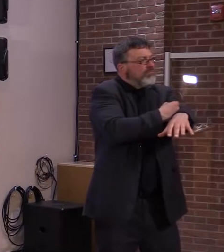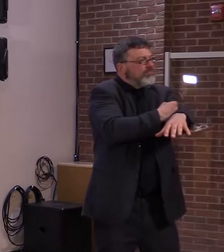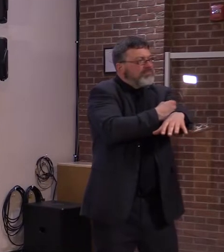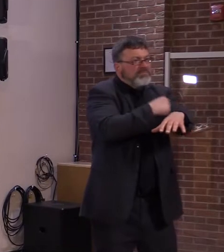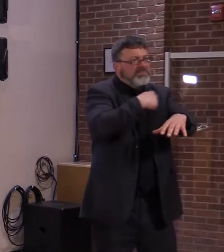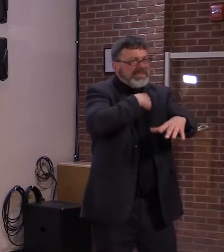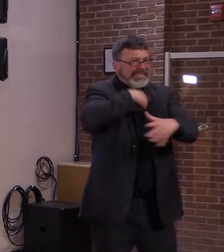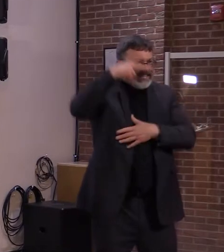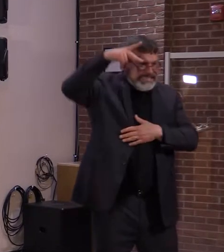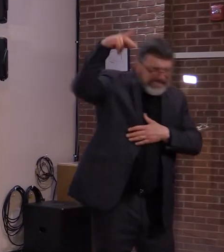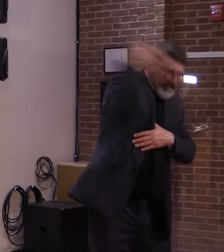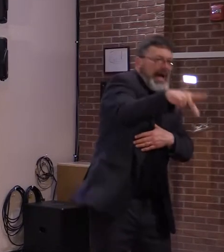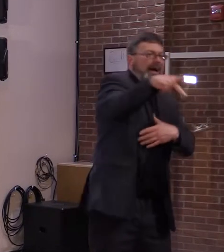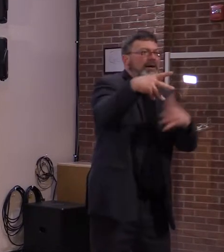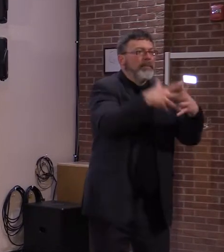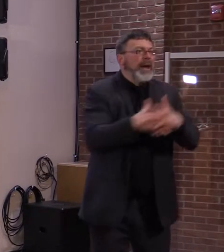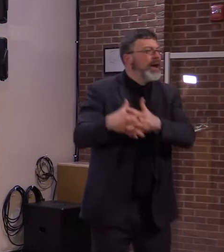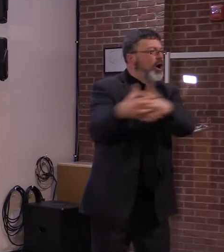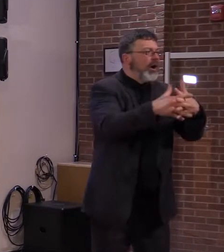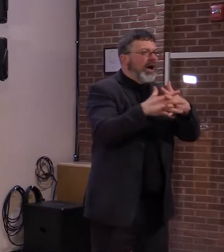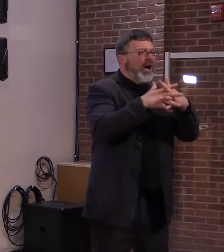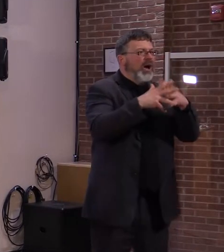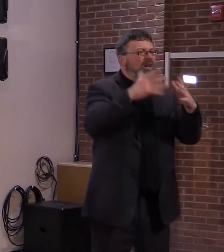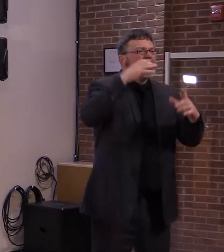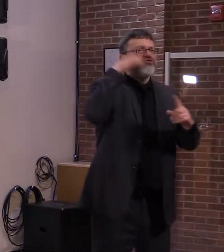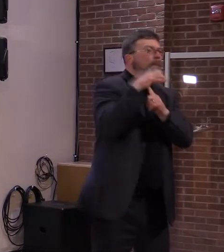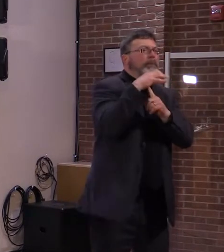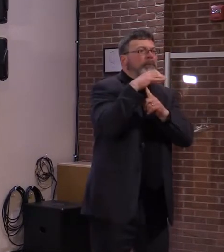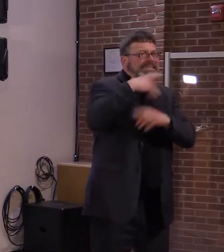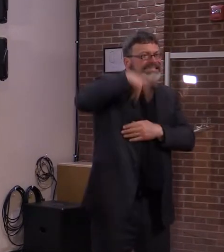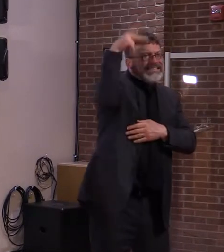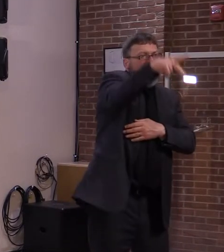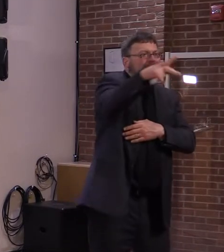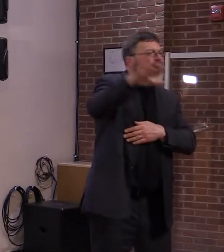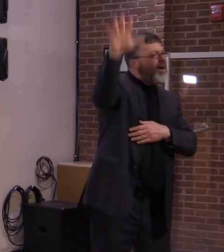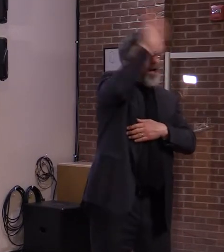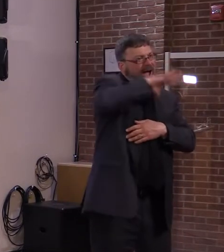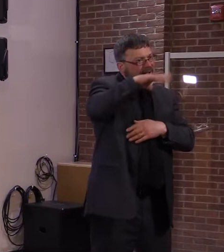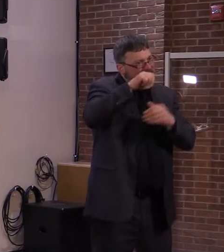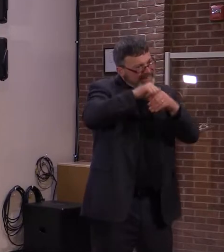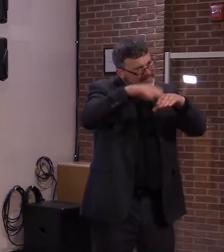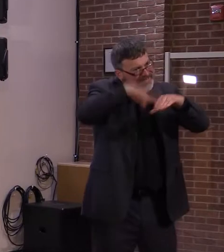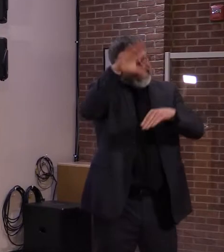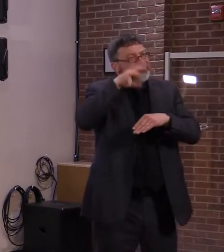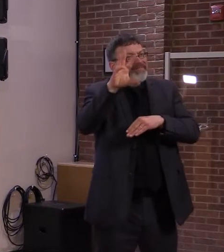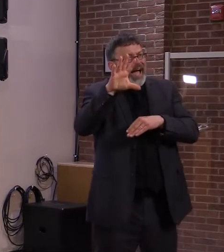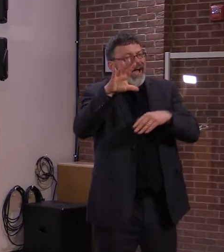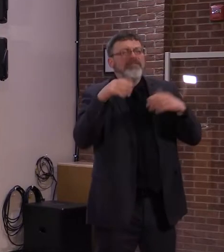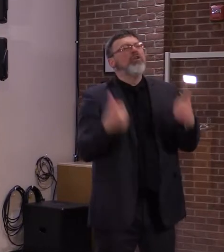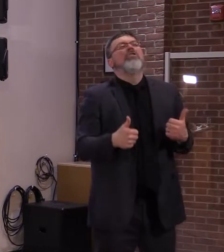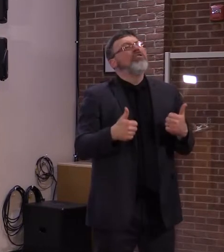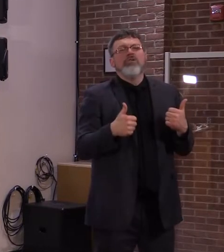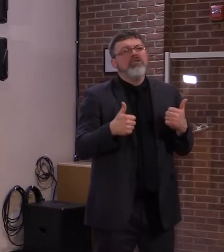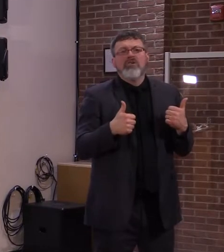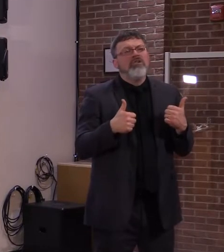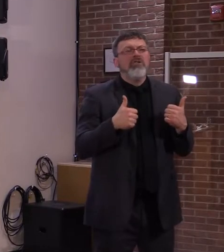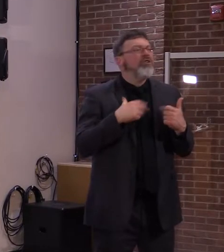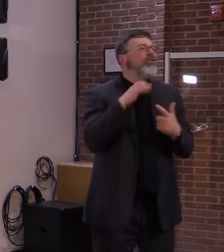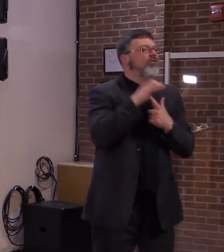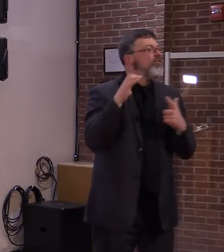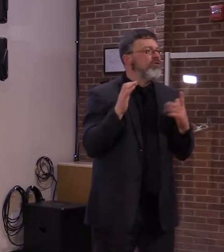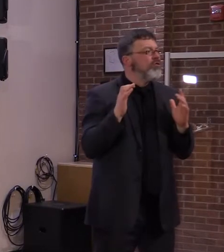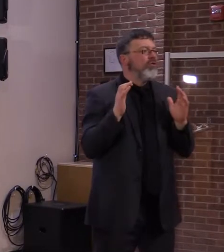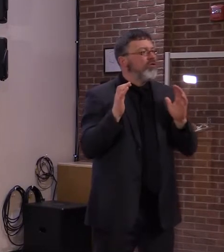state ahead of us, Connecticut, pivoted to our age-banding approach after determining their initial strategy